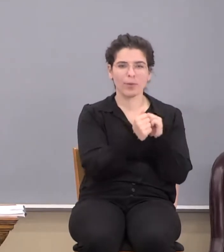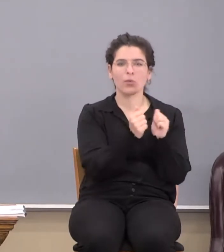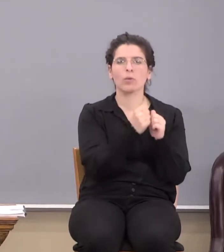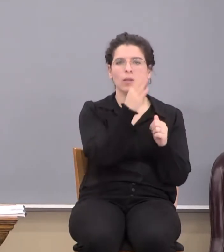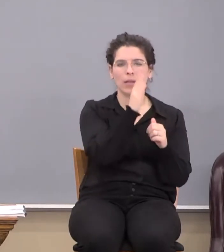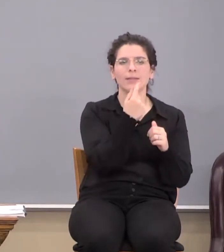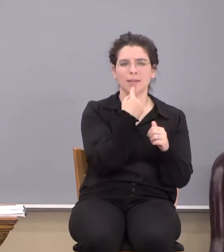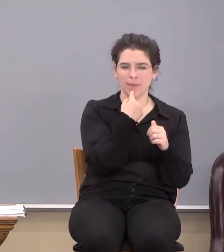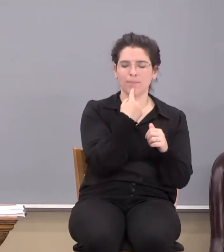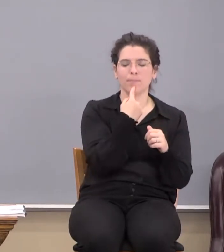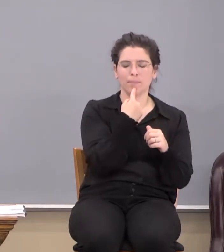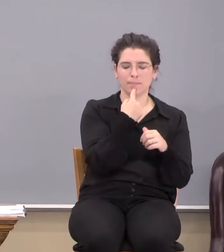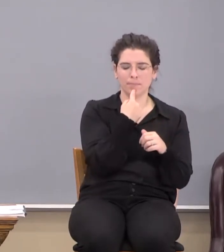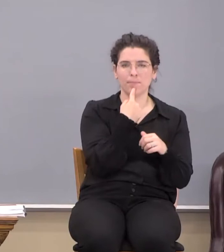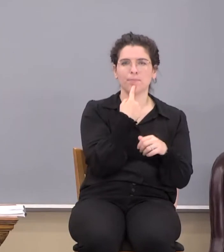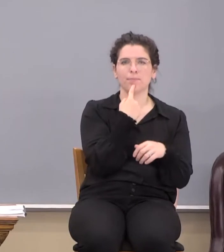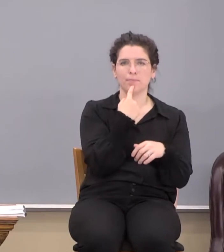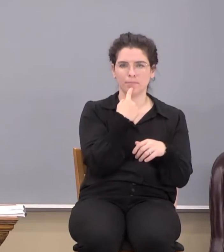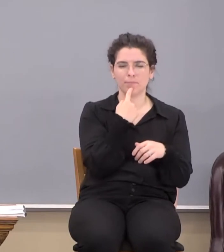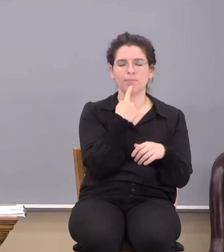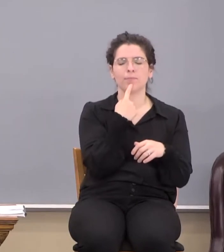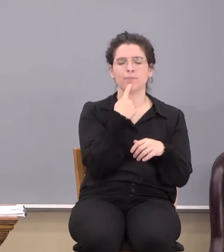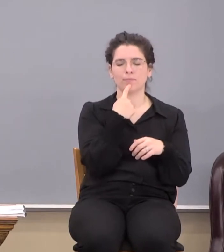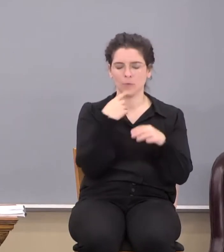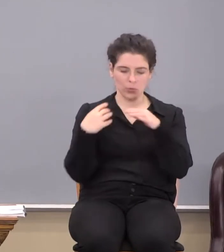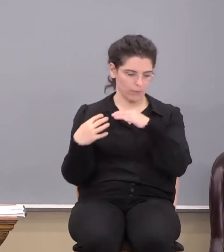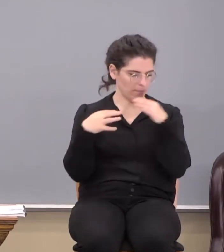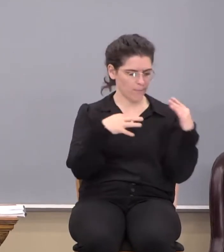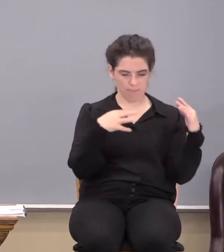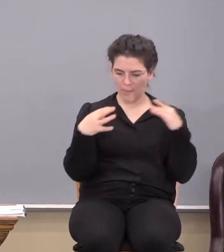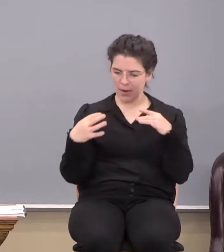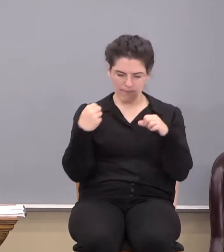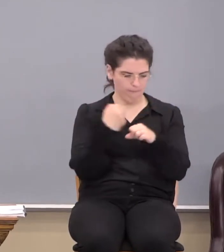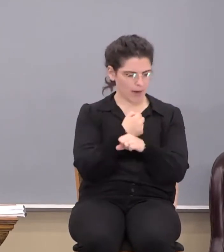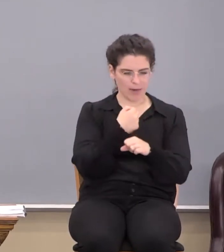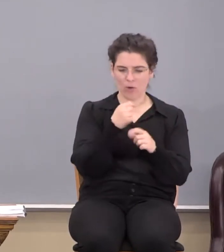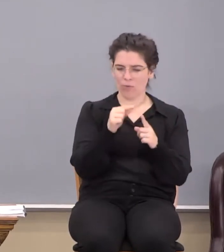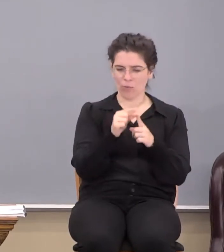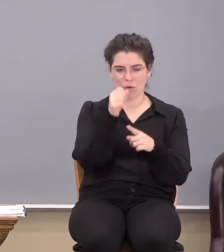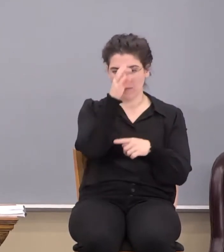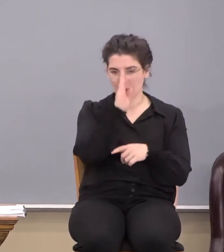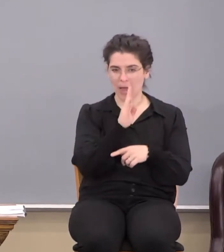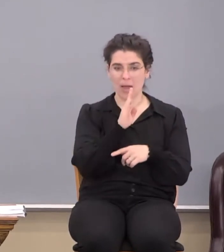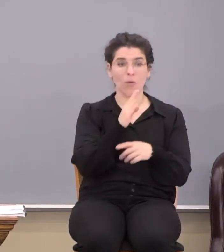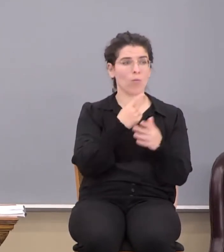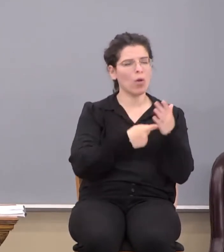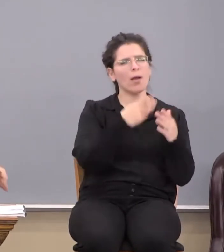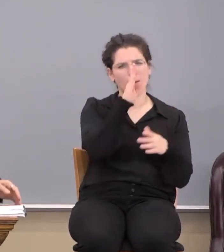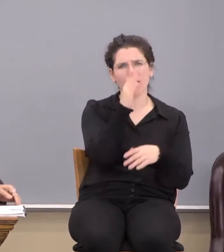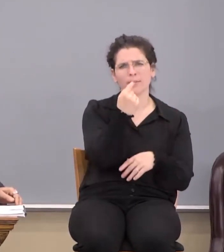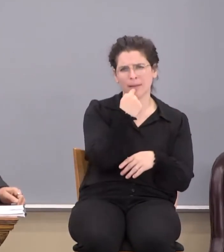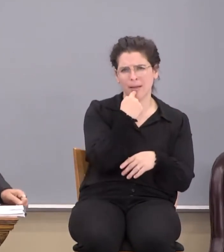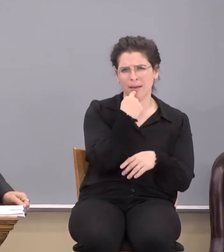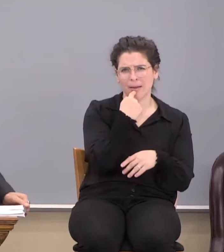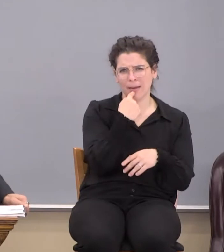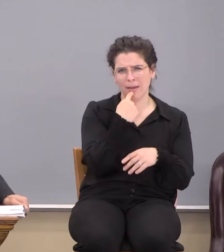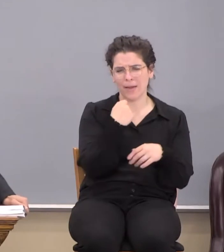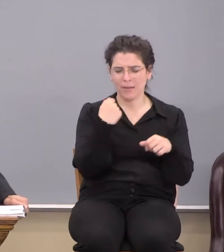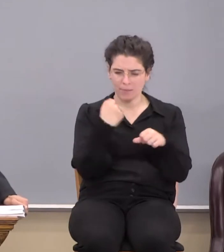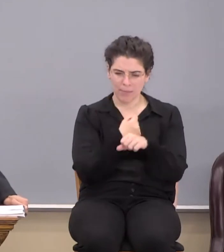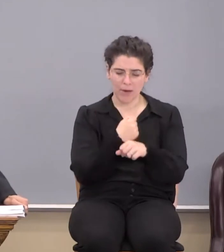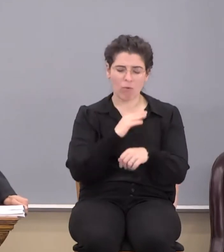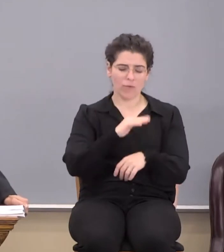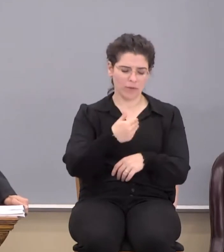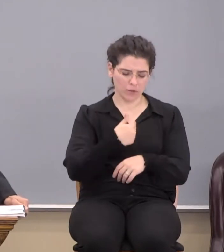said. So it's a battle over the word of God. It's a battle over what God said. And therefore, it's a battle over the